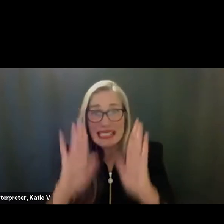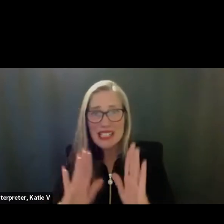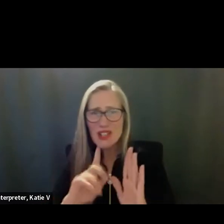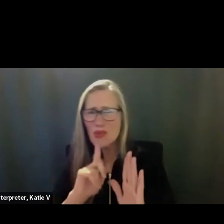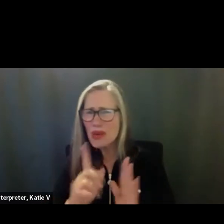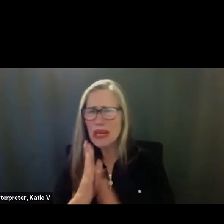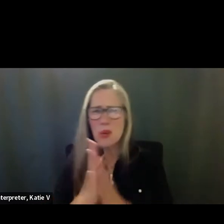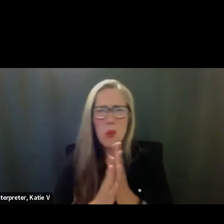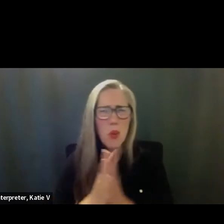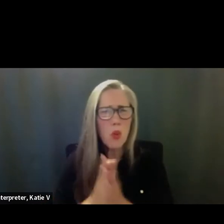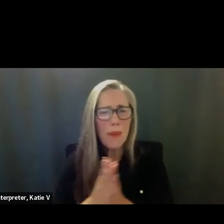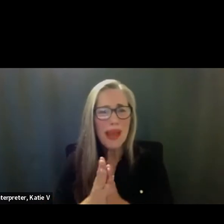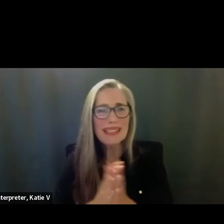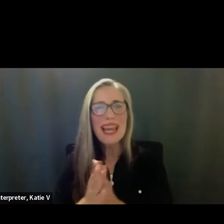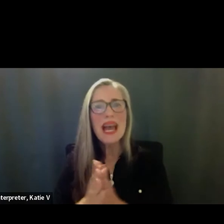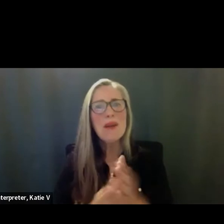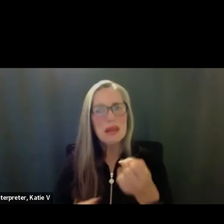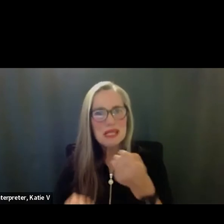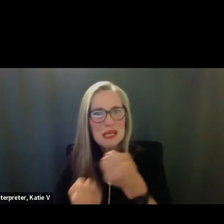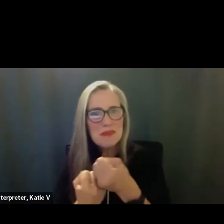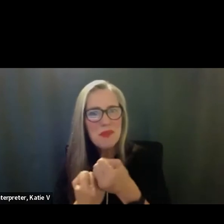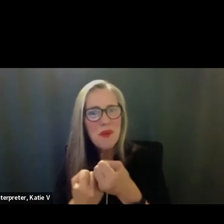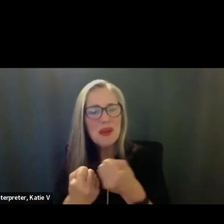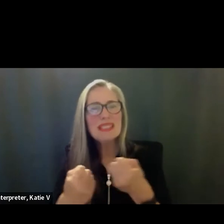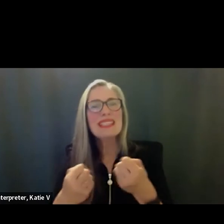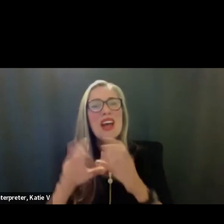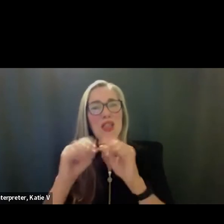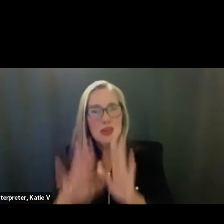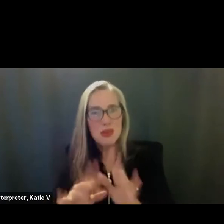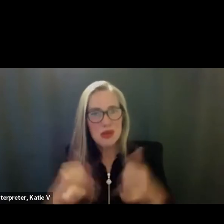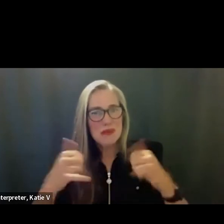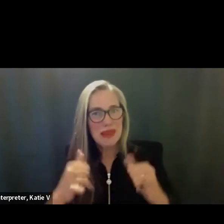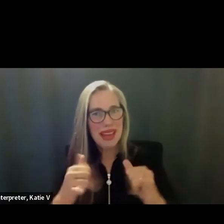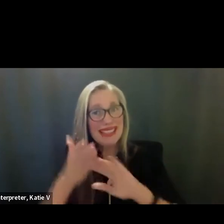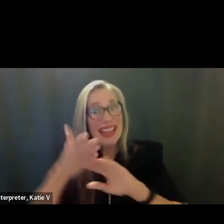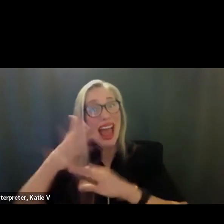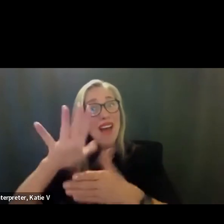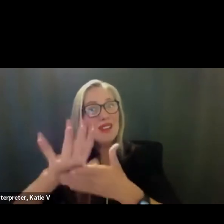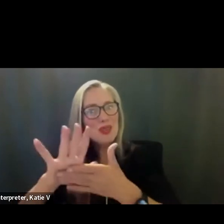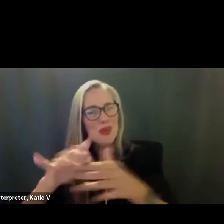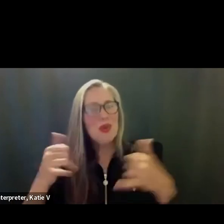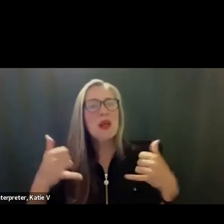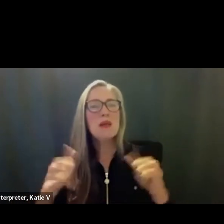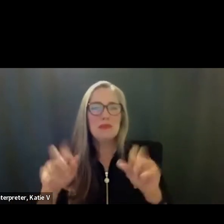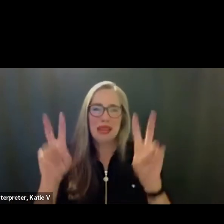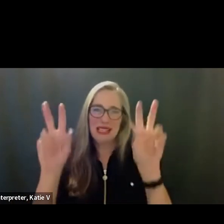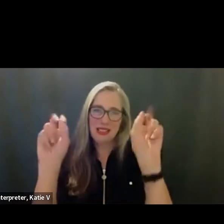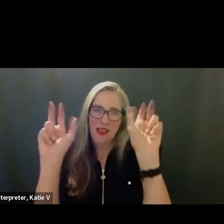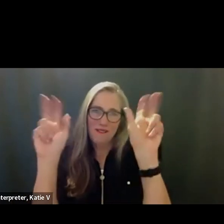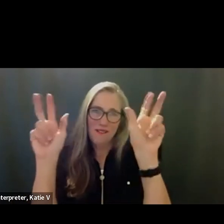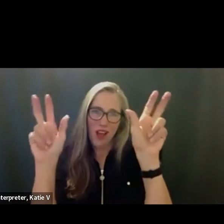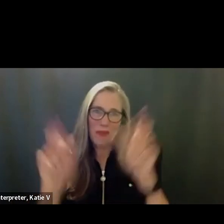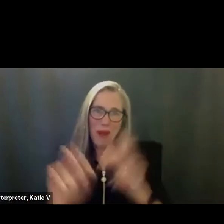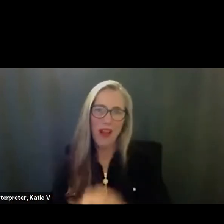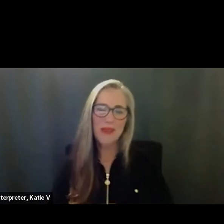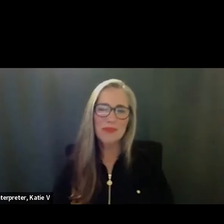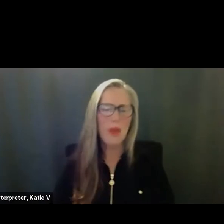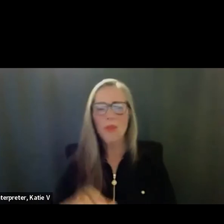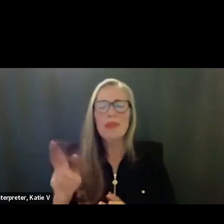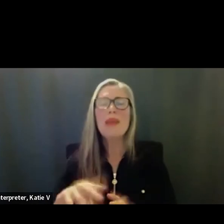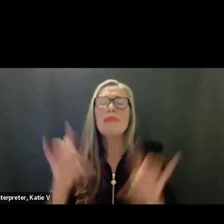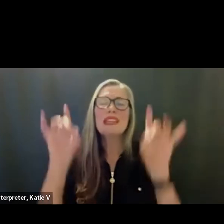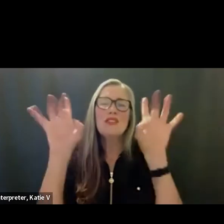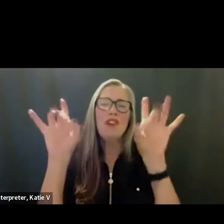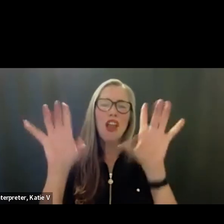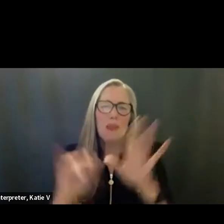of a busy day to support the students playing after school volleyball. Thank you, Mr. Iacono. So next, I think we have many reasons to thank this